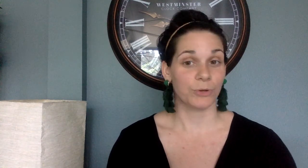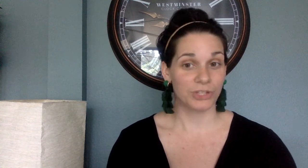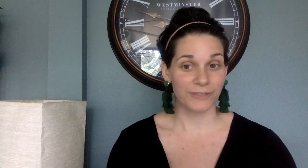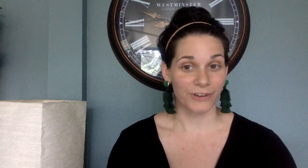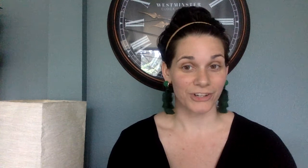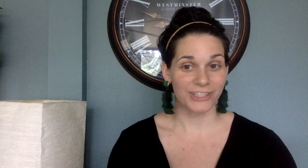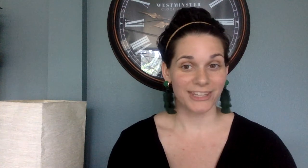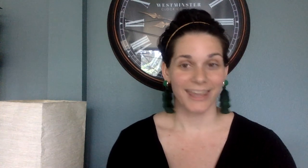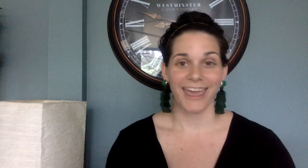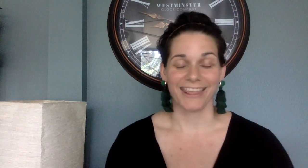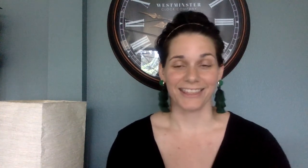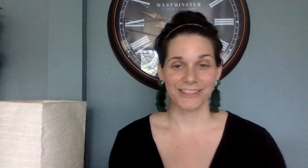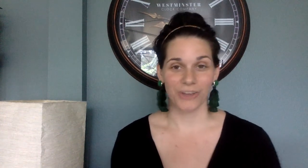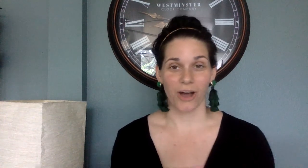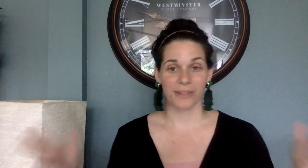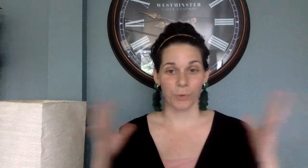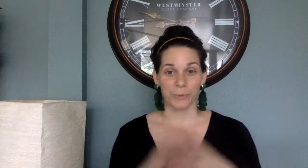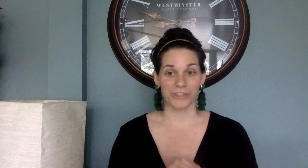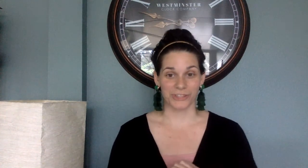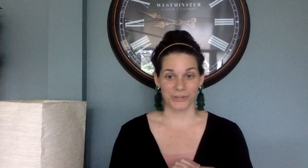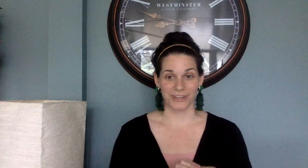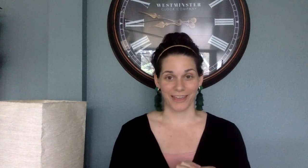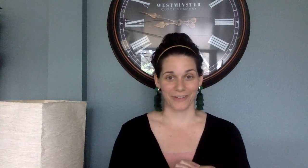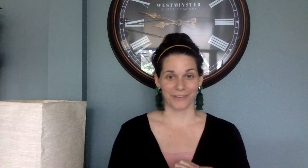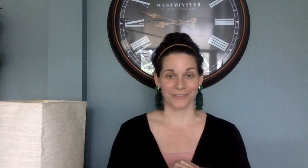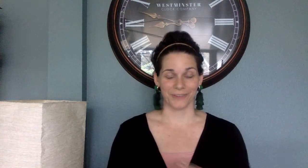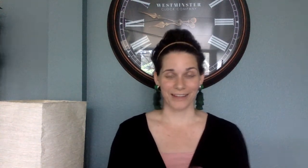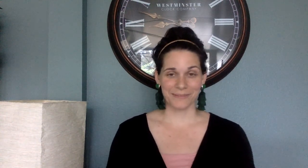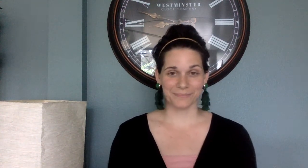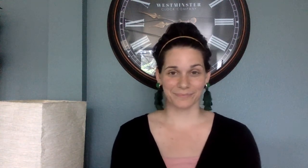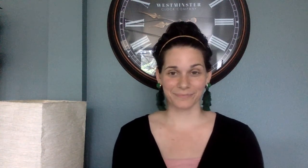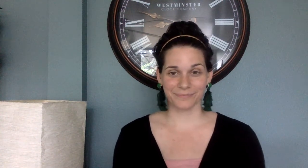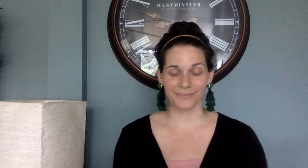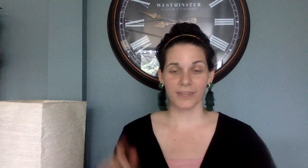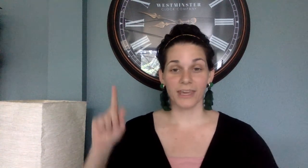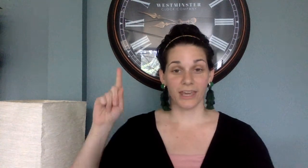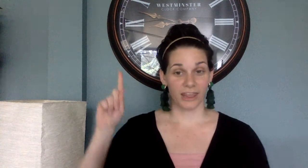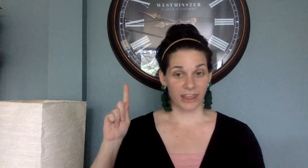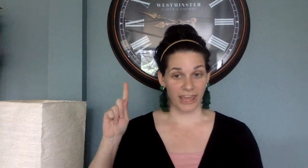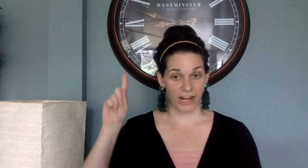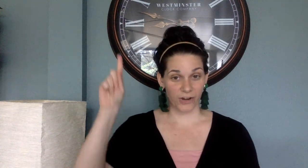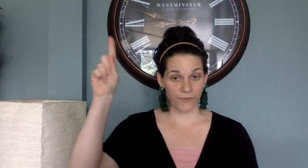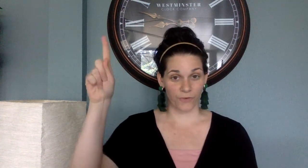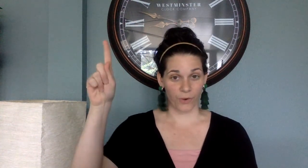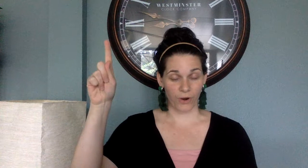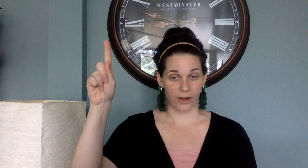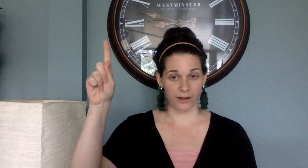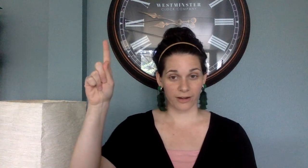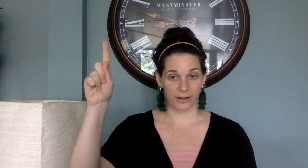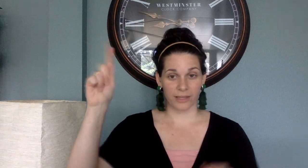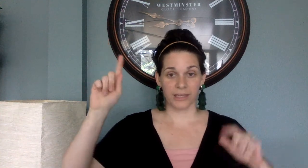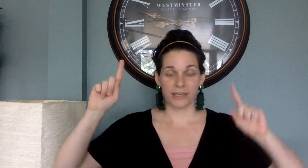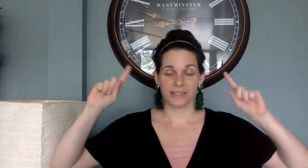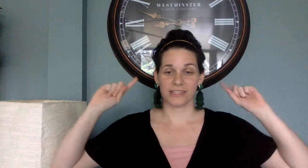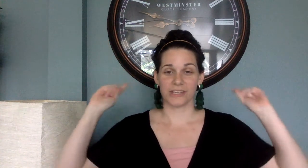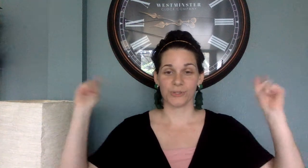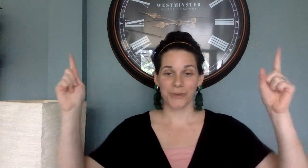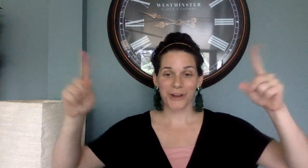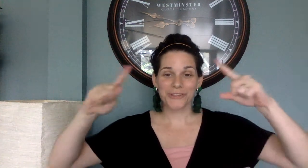motions first and then the song, then we'll put the two together. Ready? Therefore, since we are